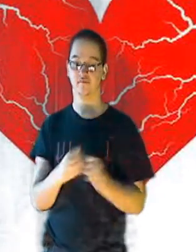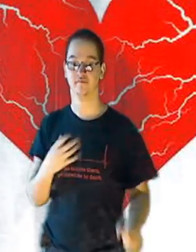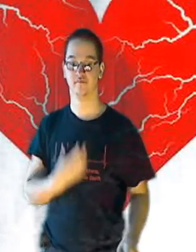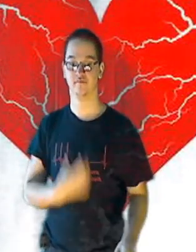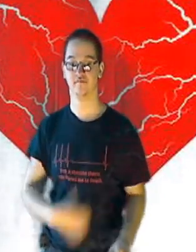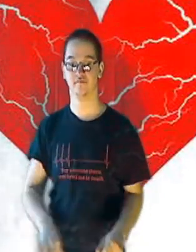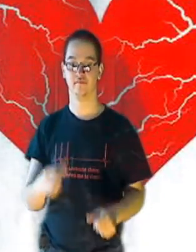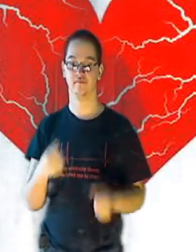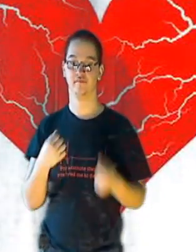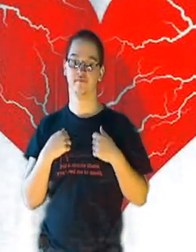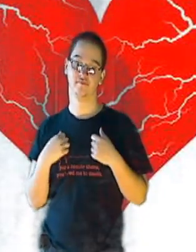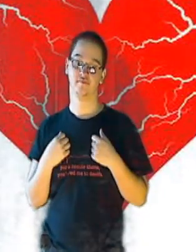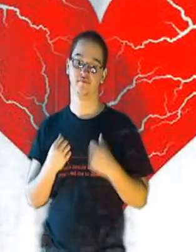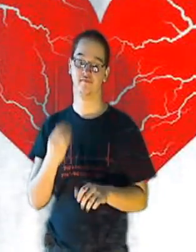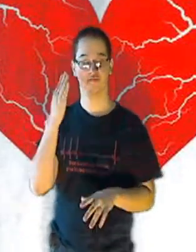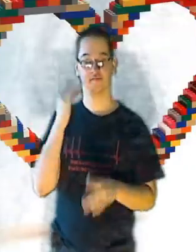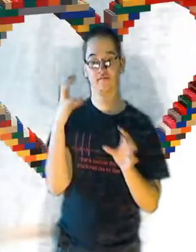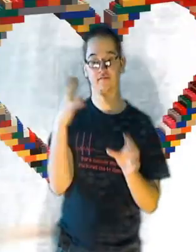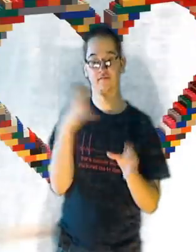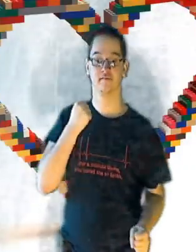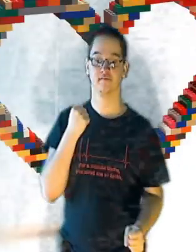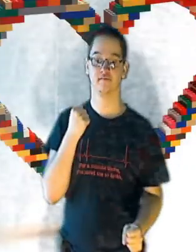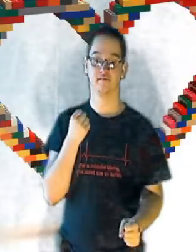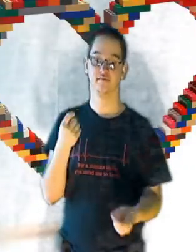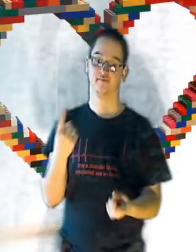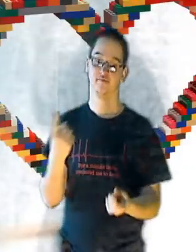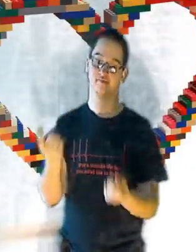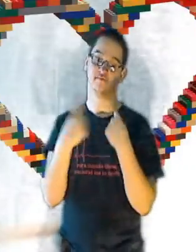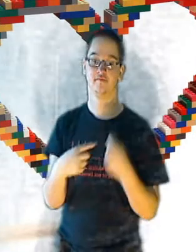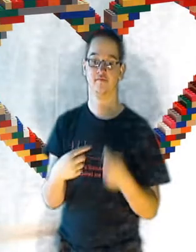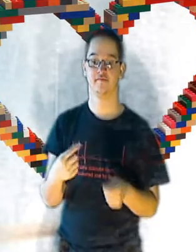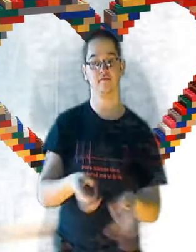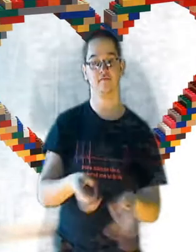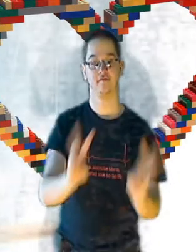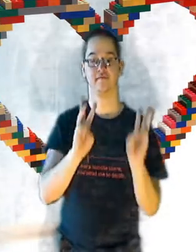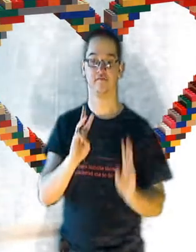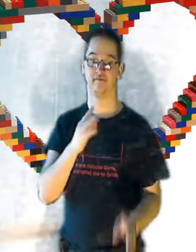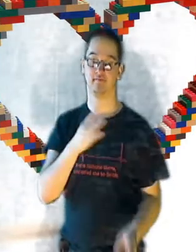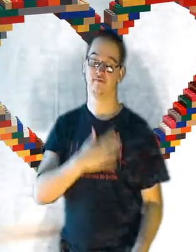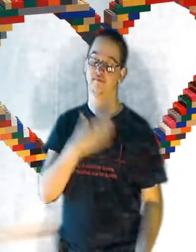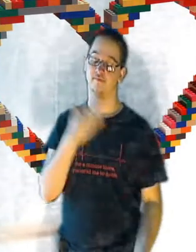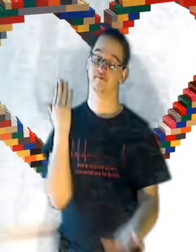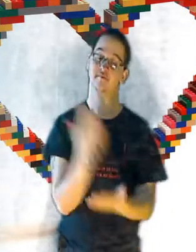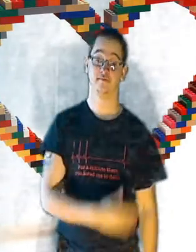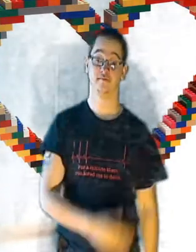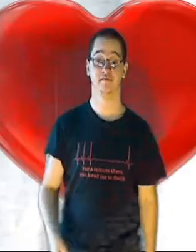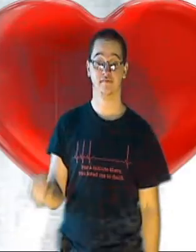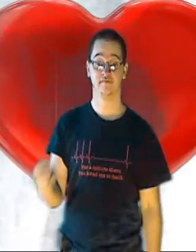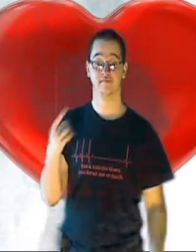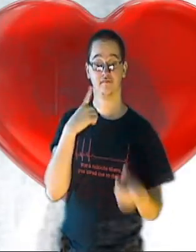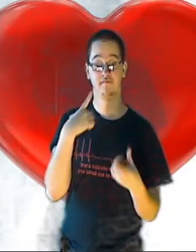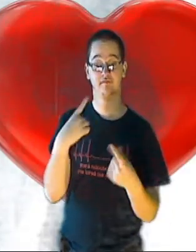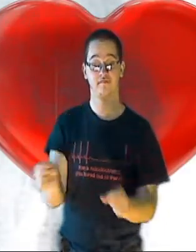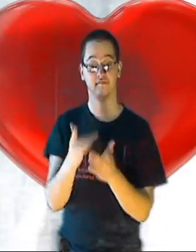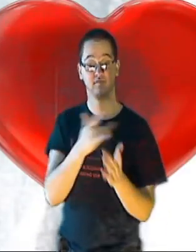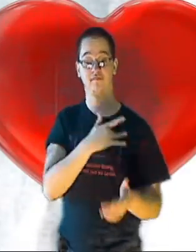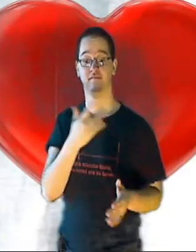I have what I know that you've got So if you're coming my way, please don't stop If you're gonna be somebody's